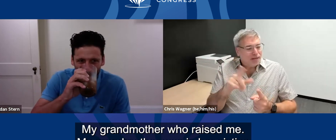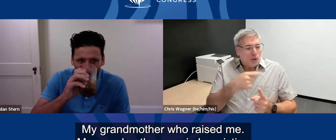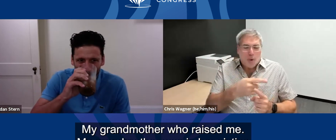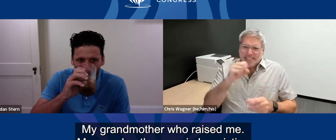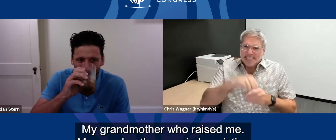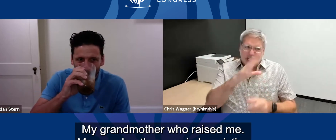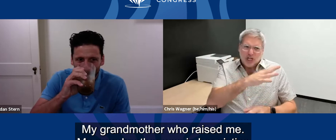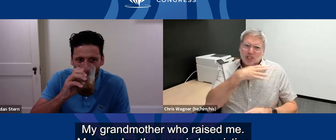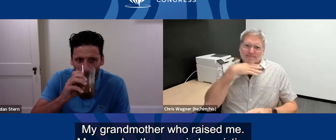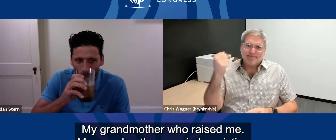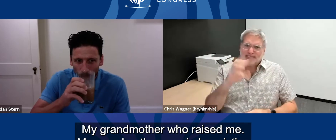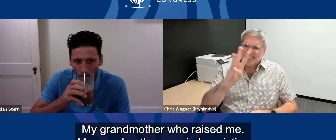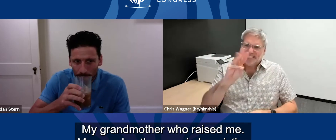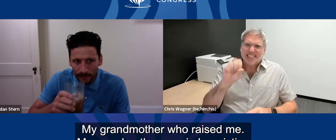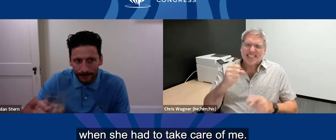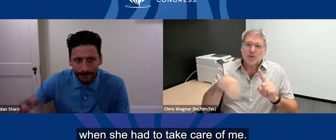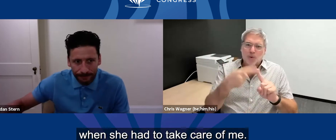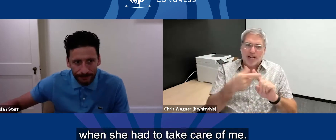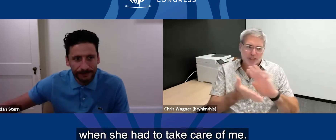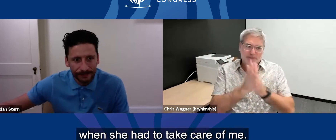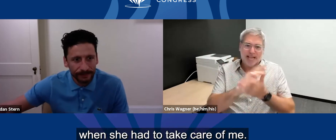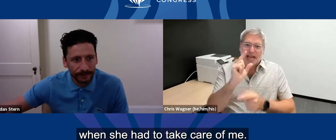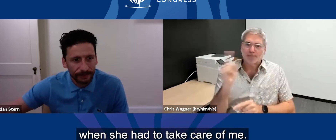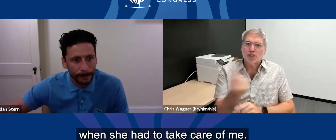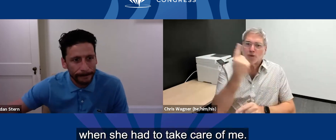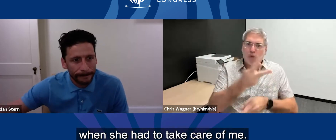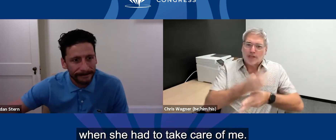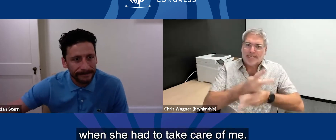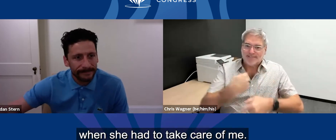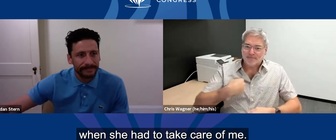she was in her 60s when she had to take care of me.